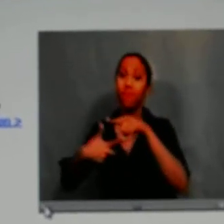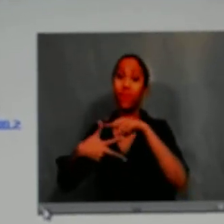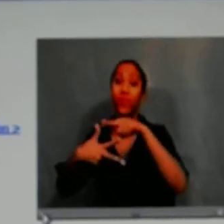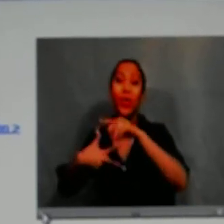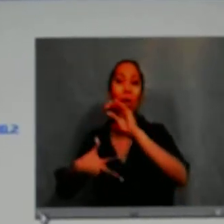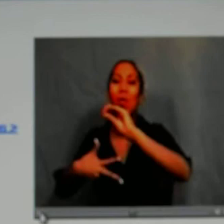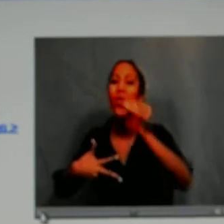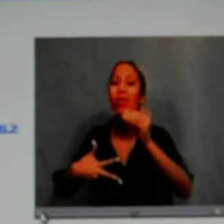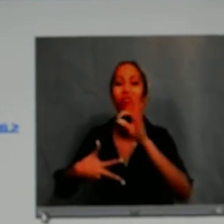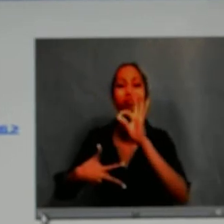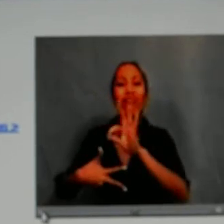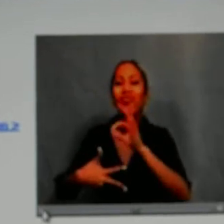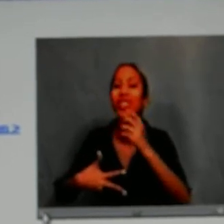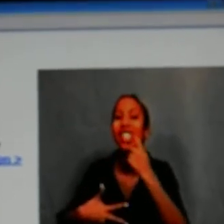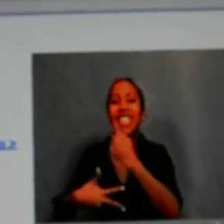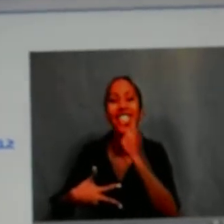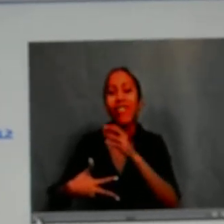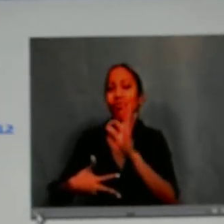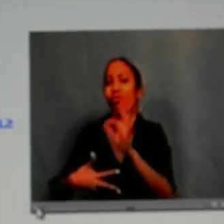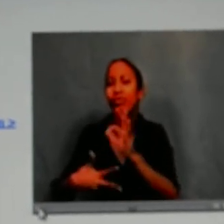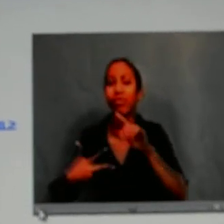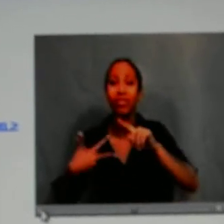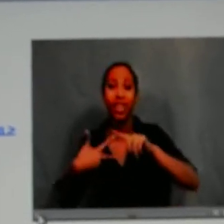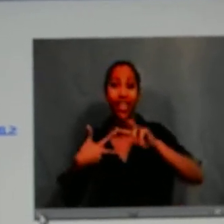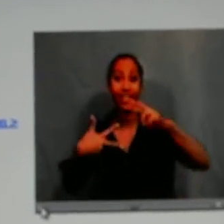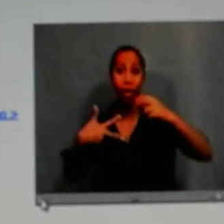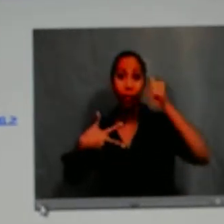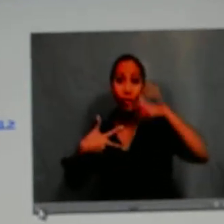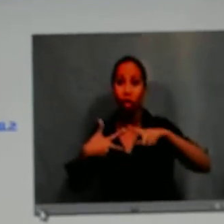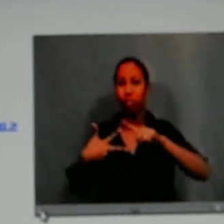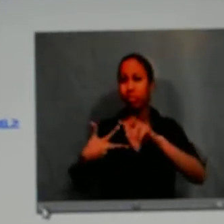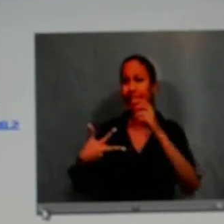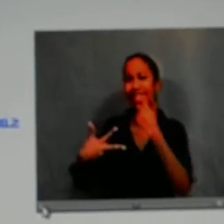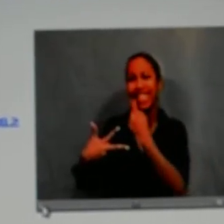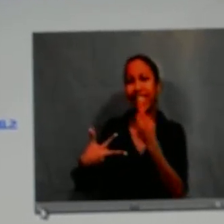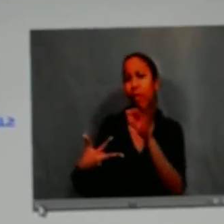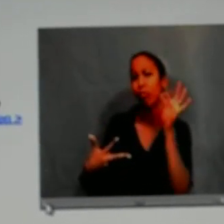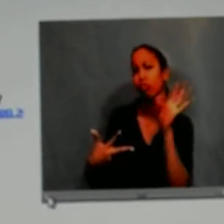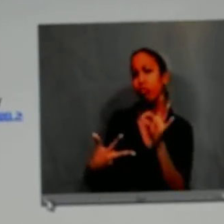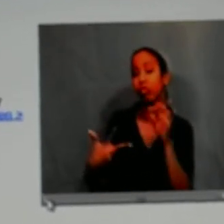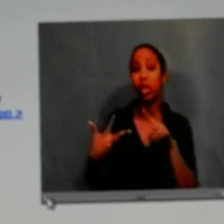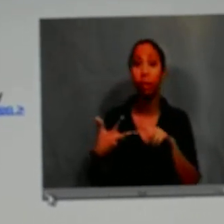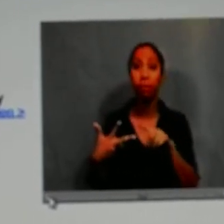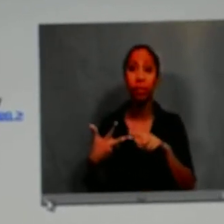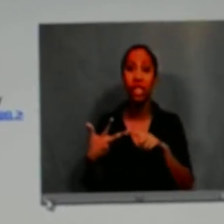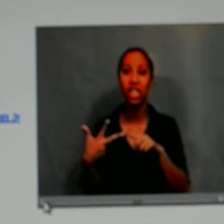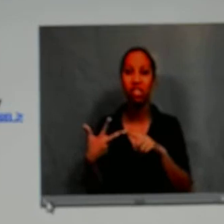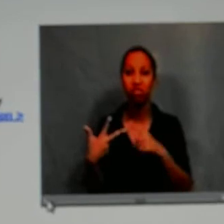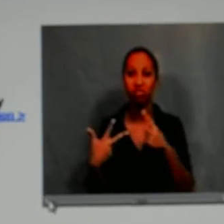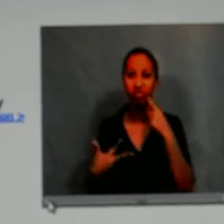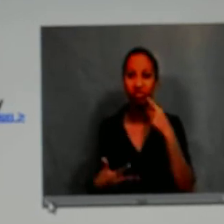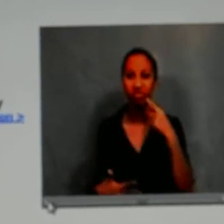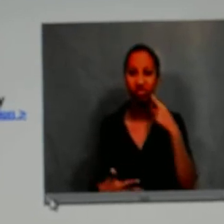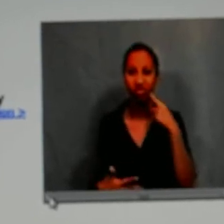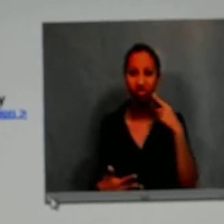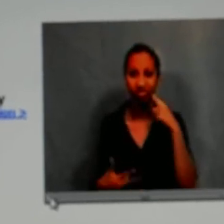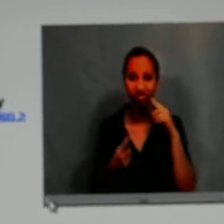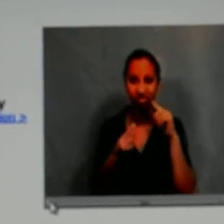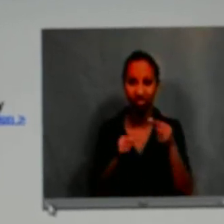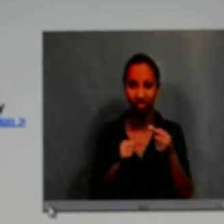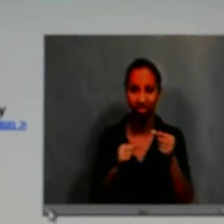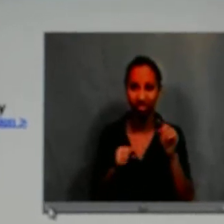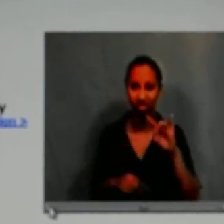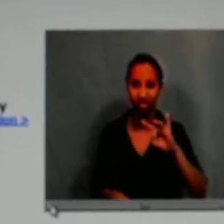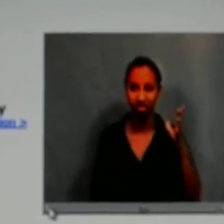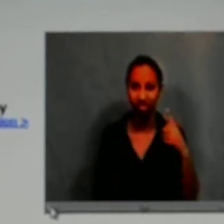So my siblings and I go to the dentist. And my oldest sibling has perfect teeth. My other brother, also perfect teeth. Me,